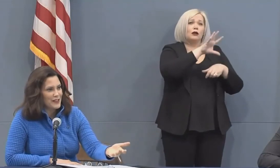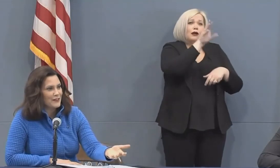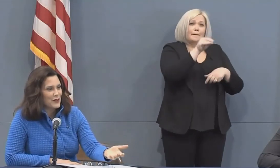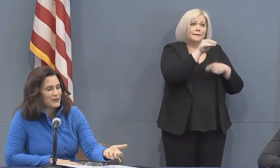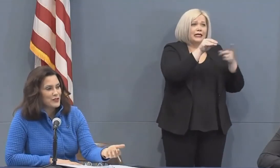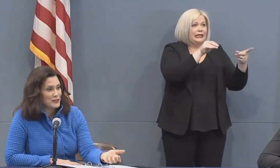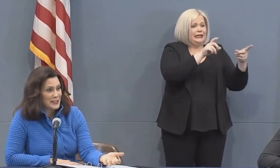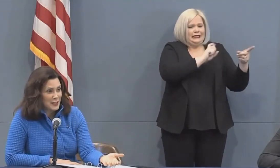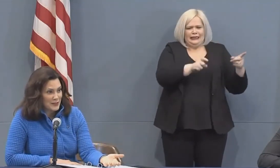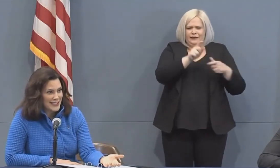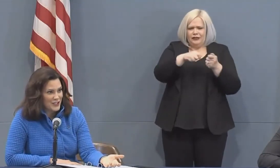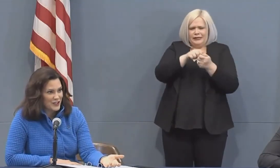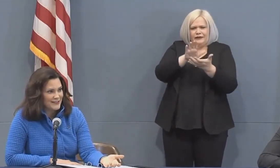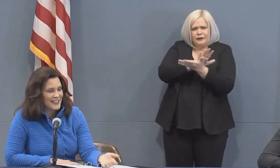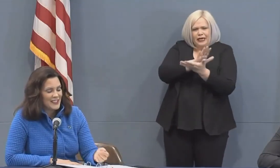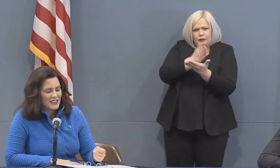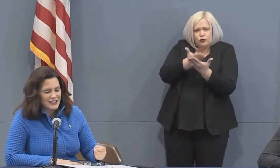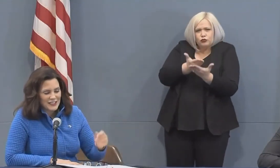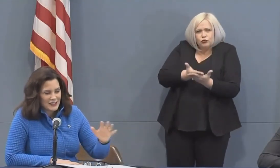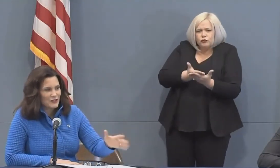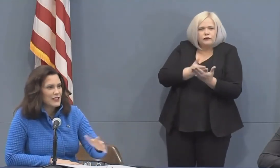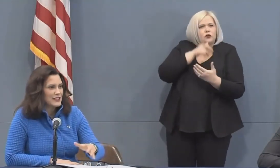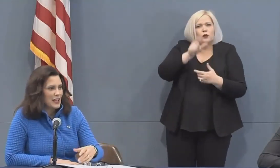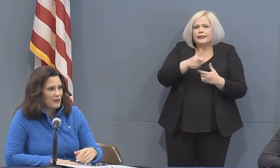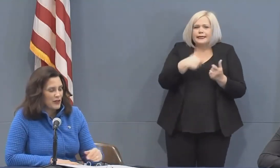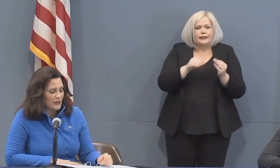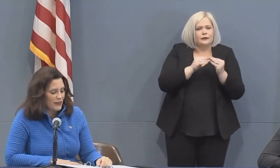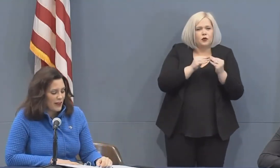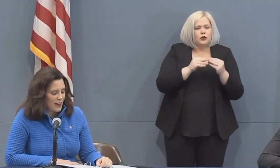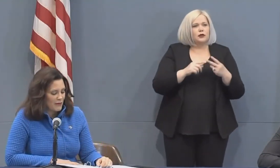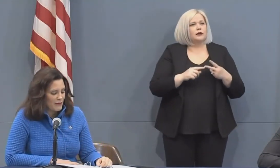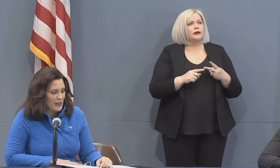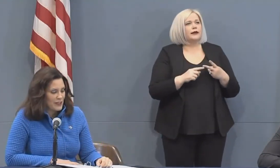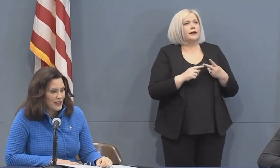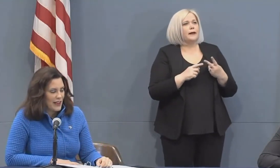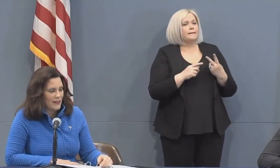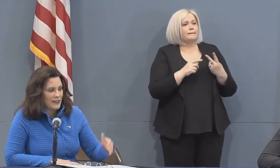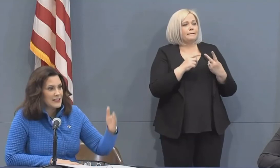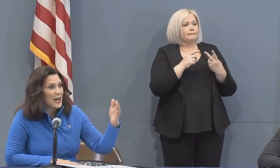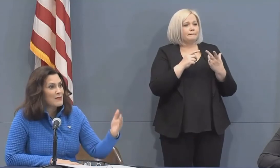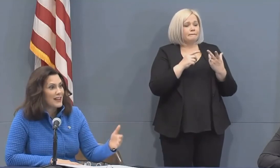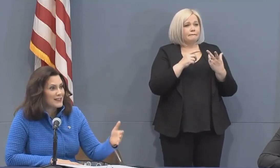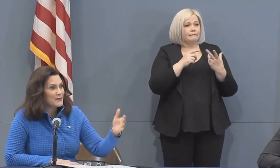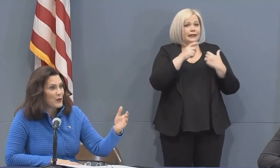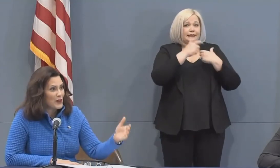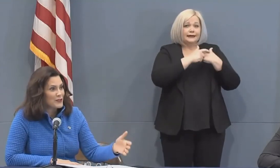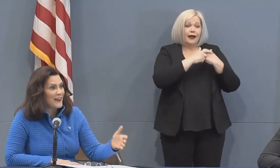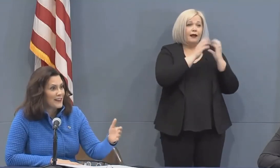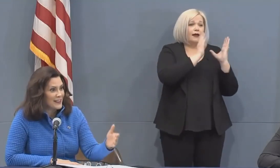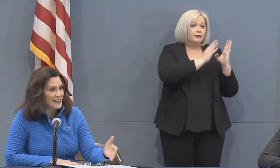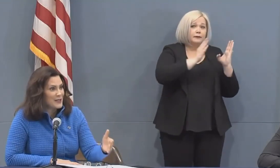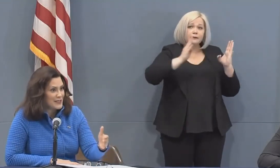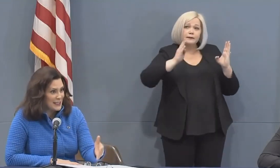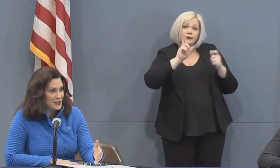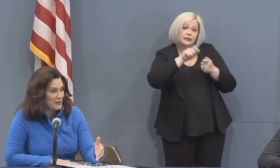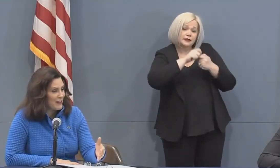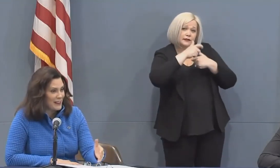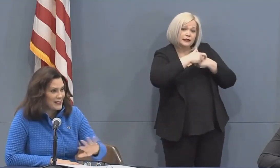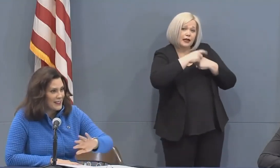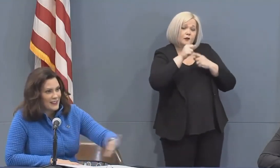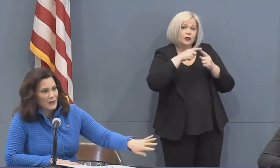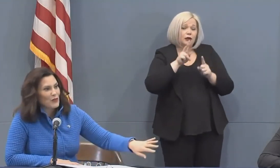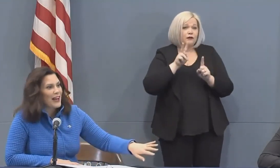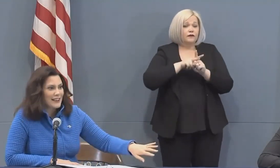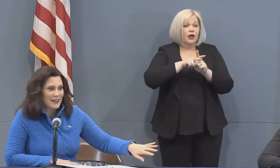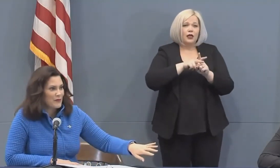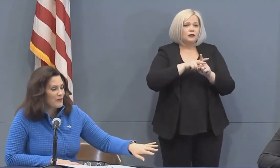you know give you certain documentation i cut the red tape of making having timelines by which by claims needed to be